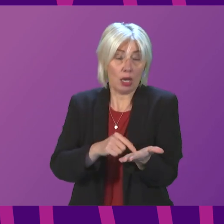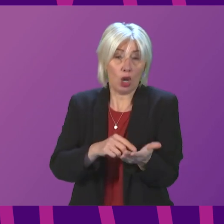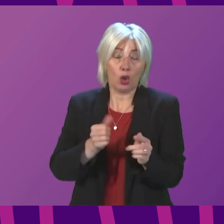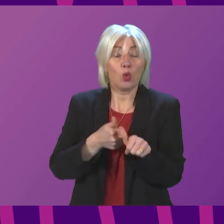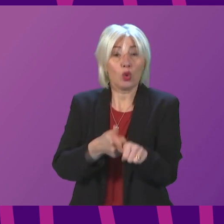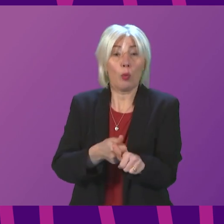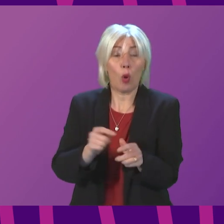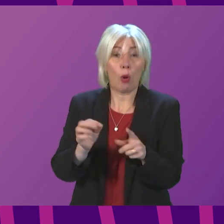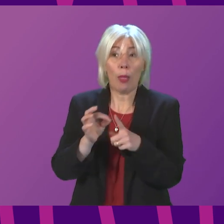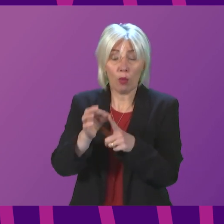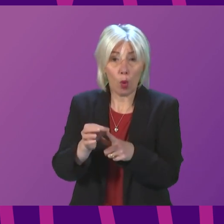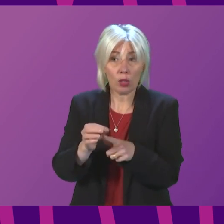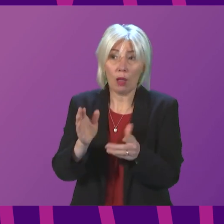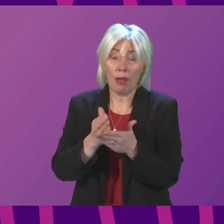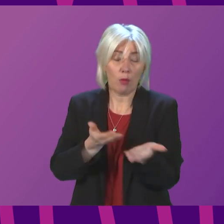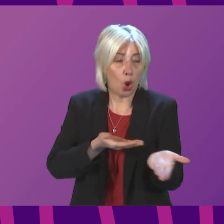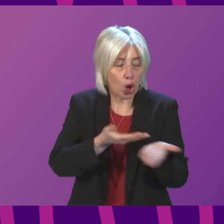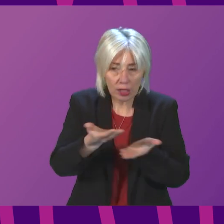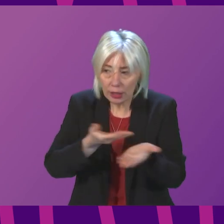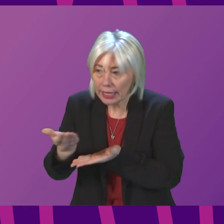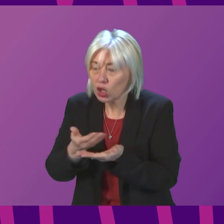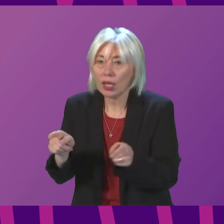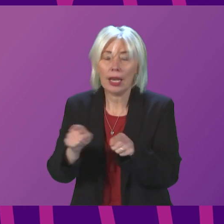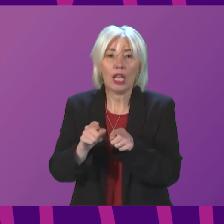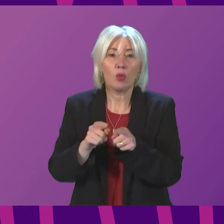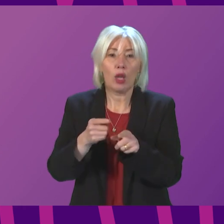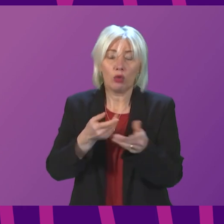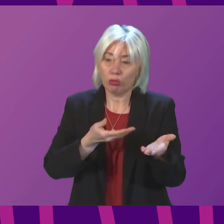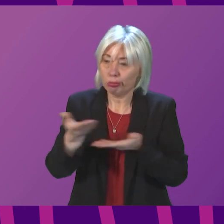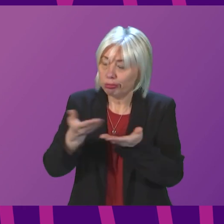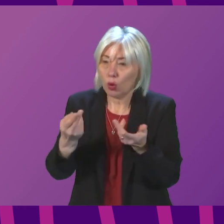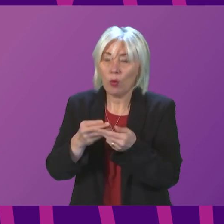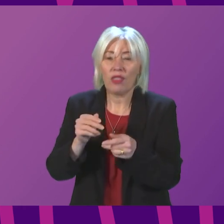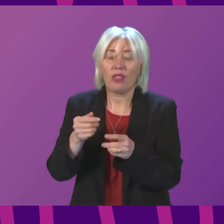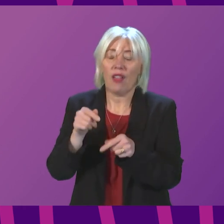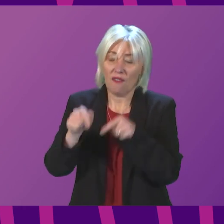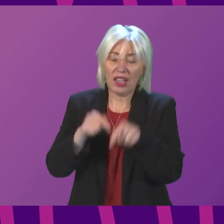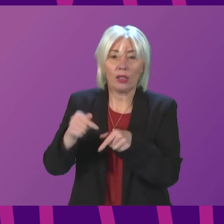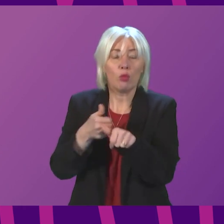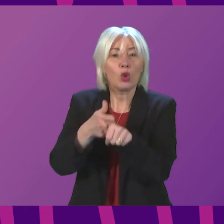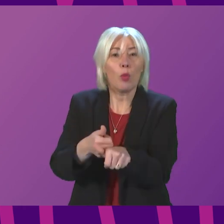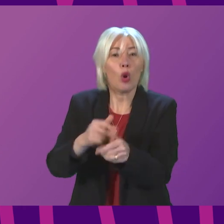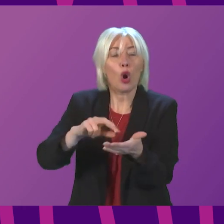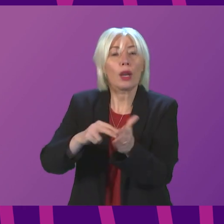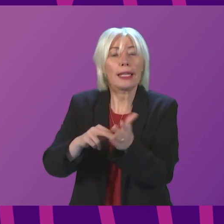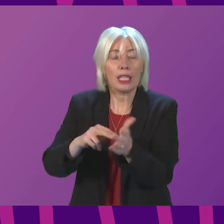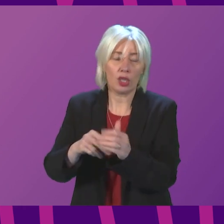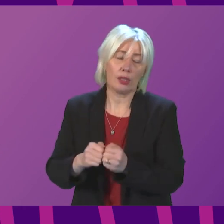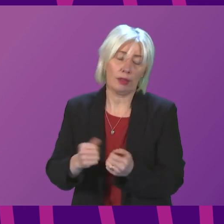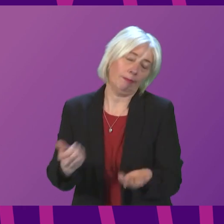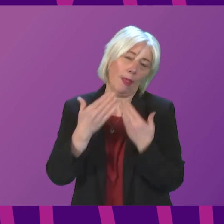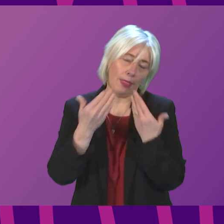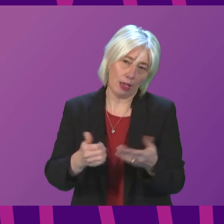to consultation and including further discussions with victim support organisations. Gillian Martin. I thank the First Minister for that